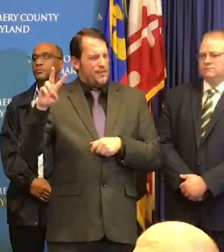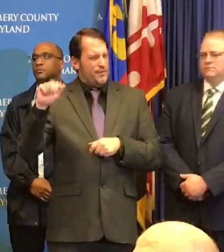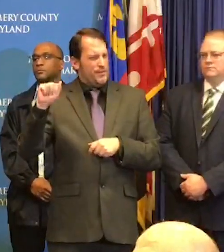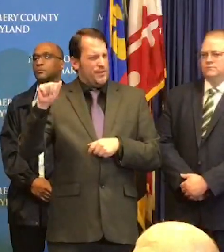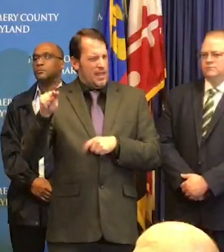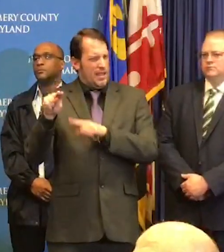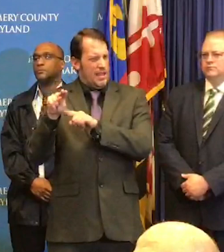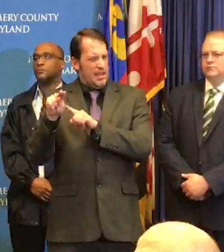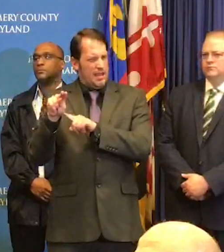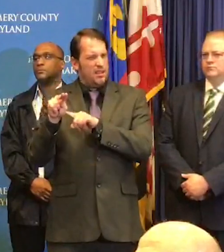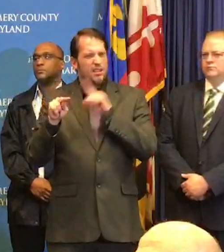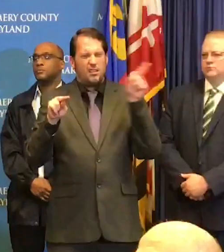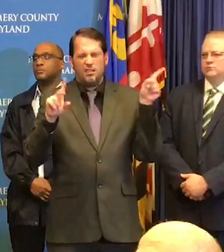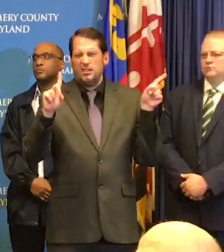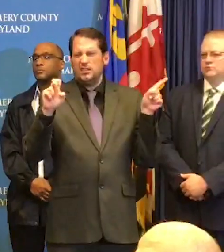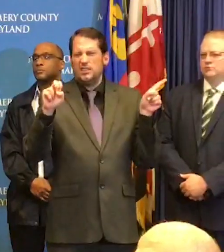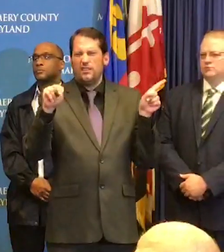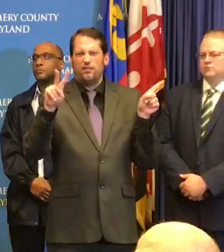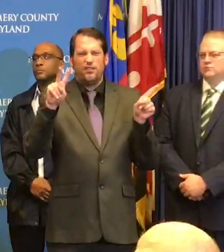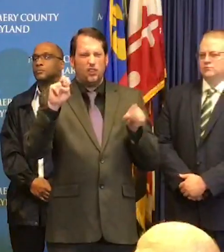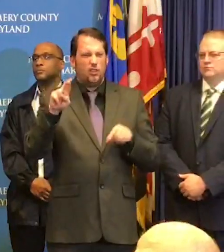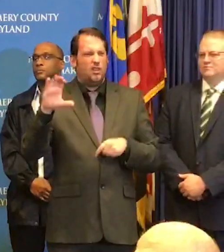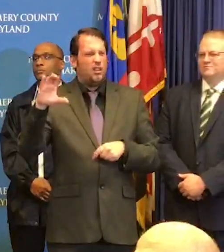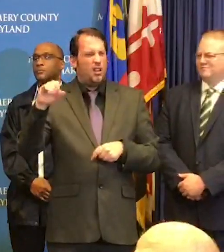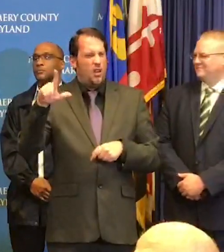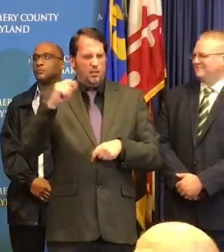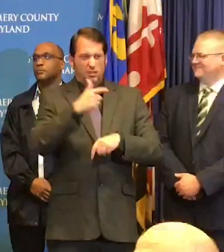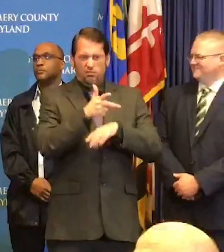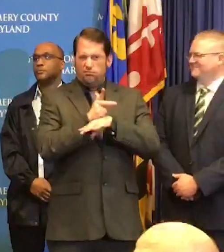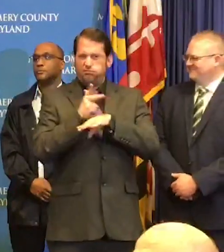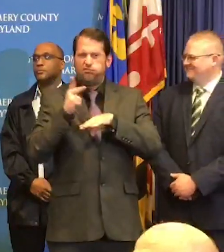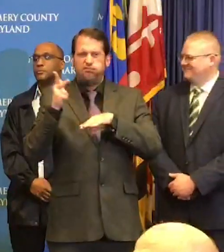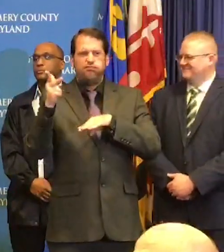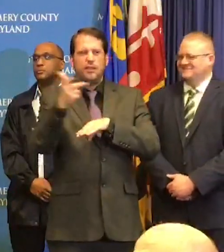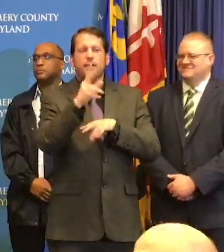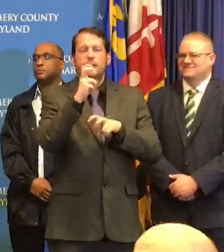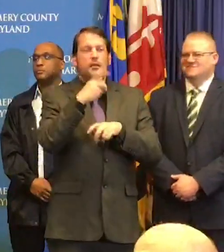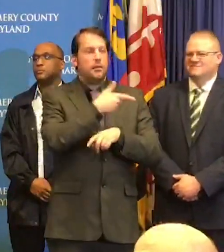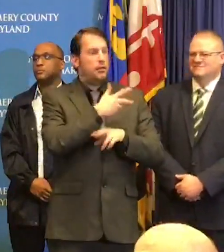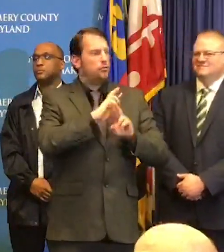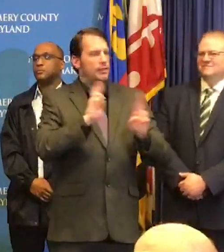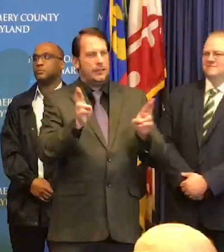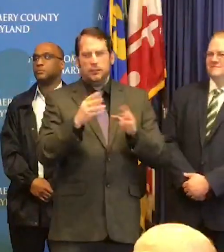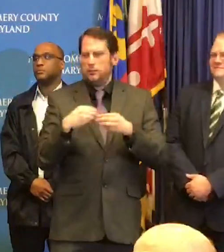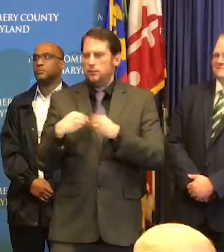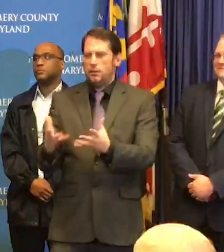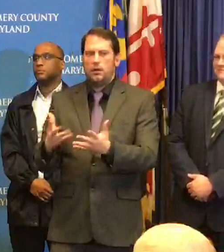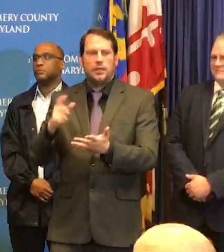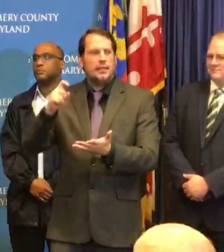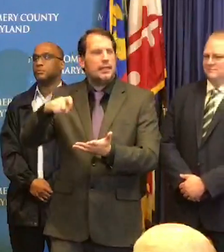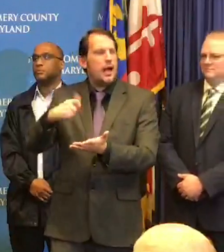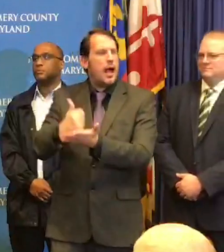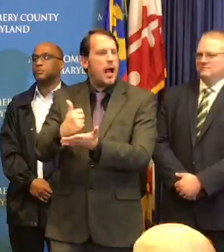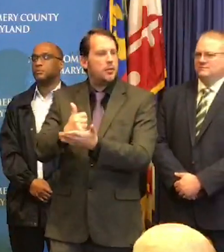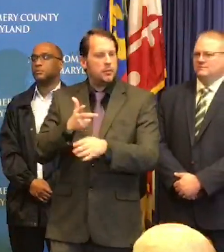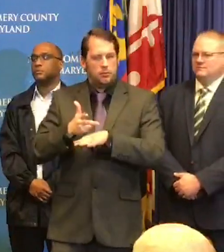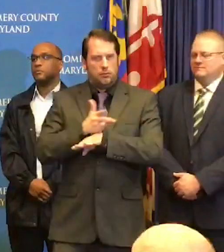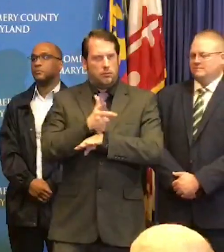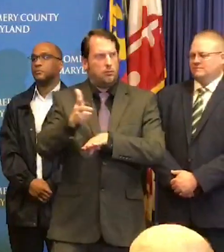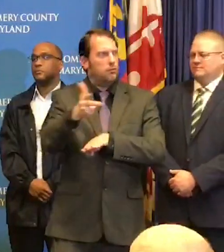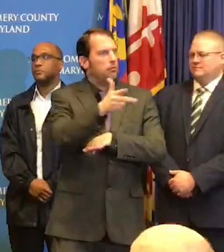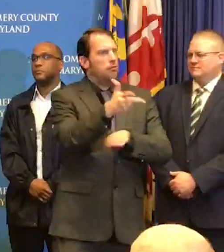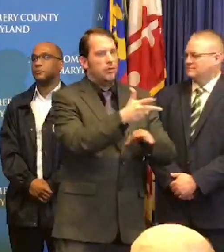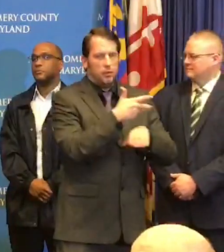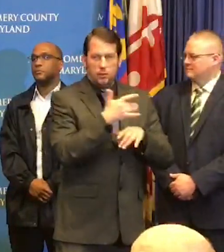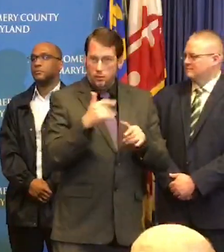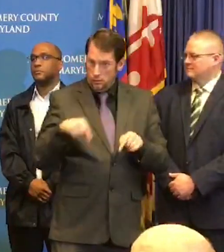I understand the county has a pretty nice health ban any chance that that could be utilized assuming that you